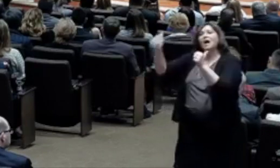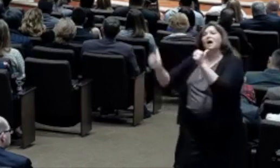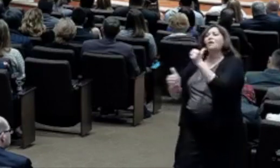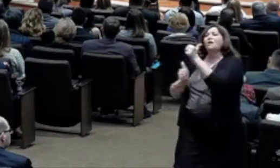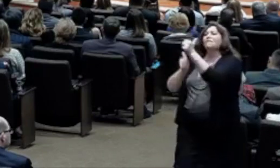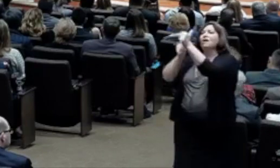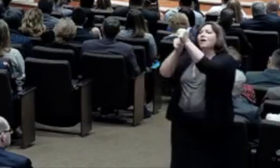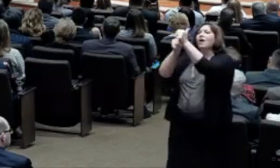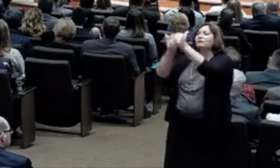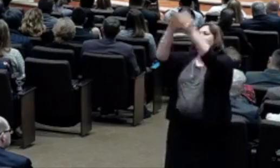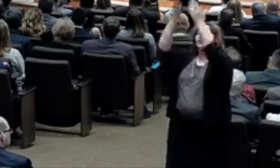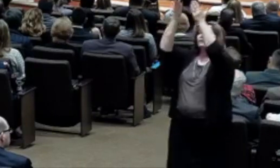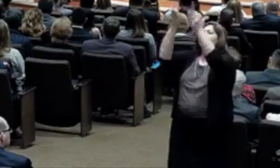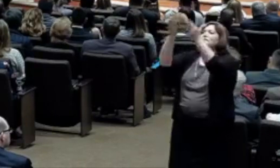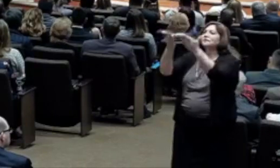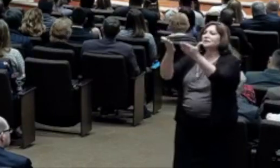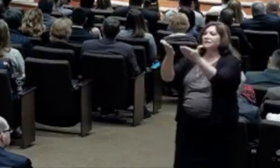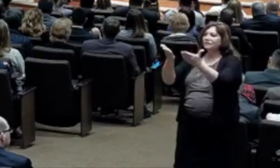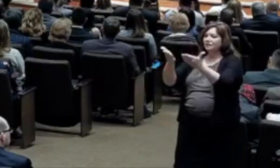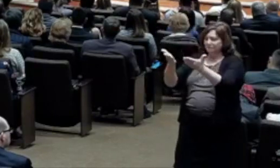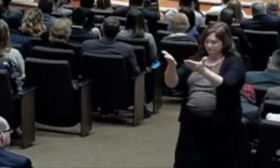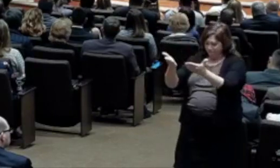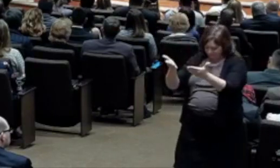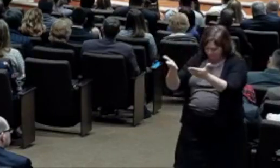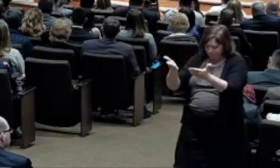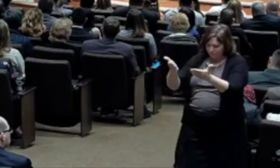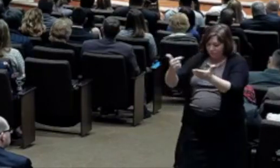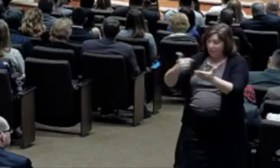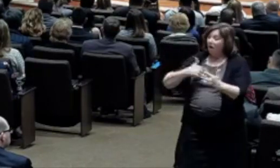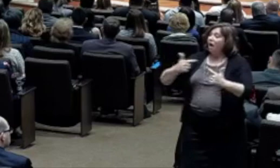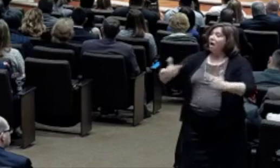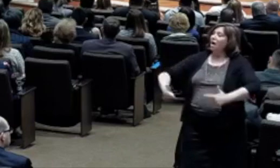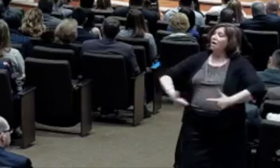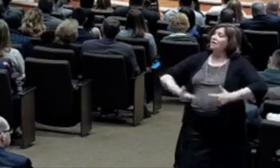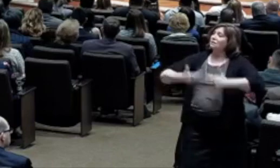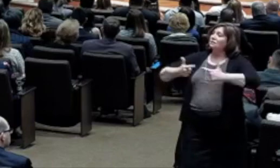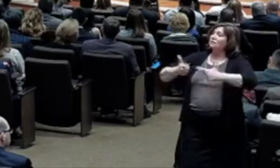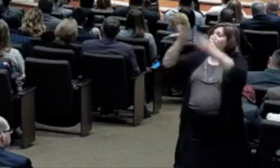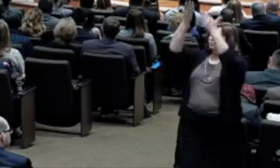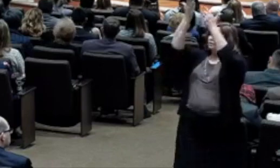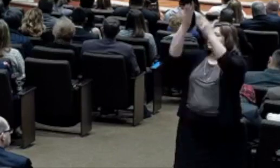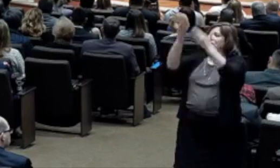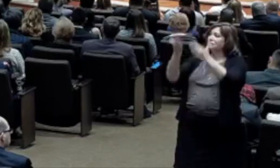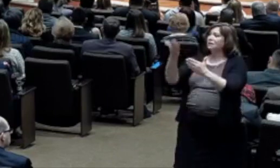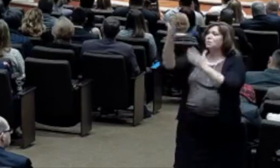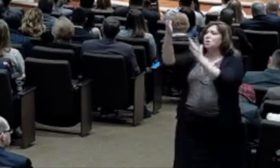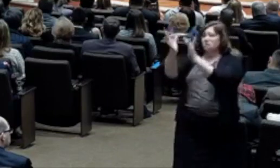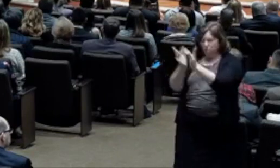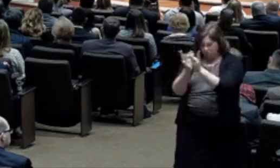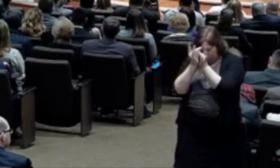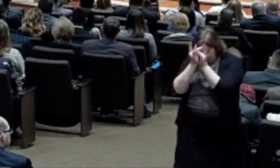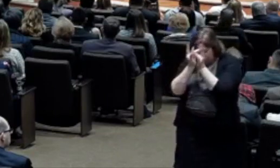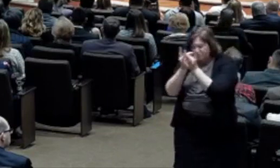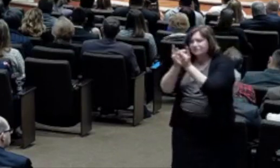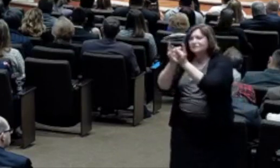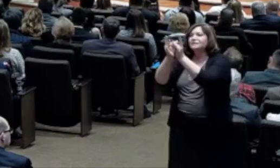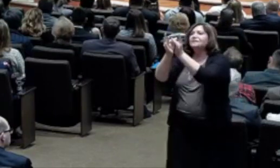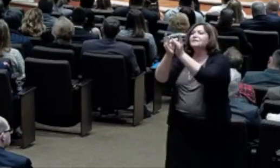the crucified, for by his death I die.